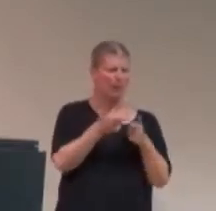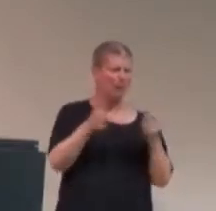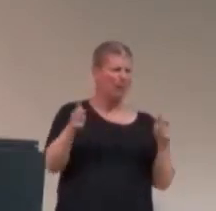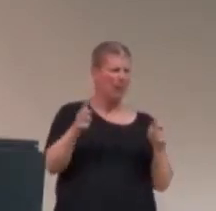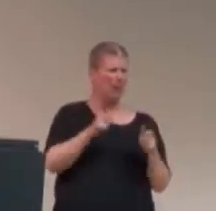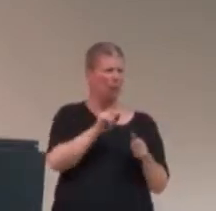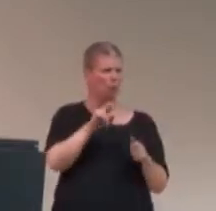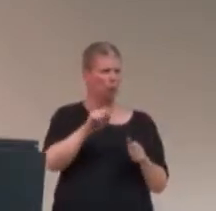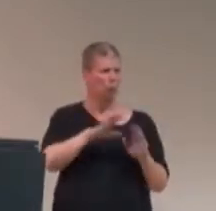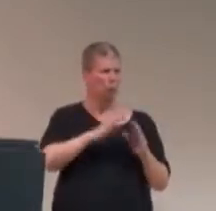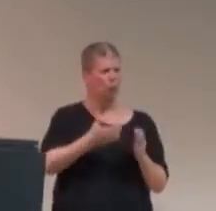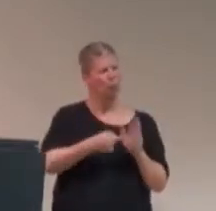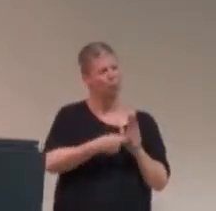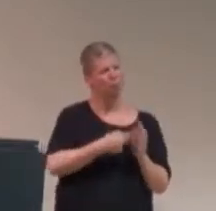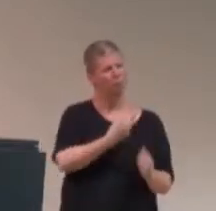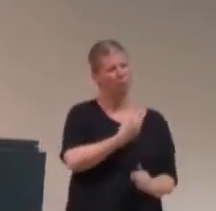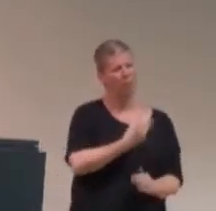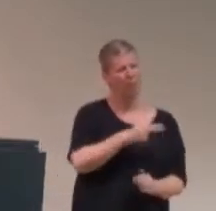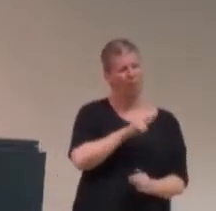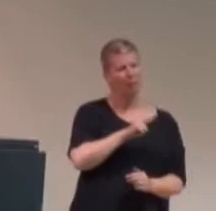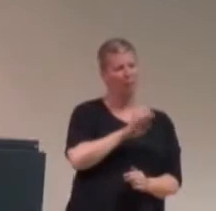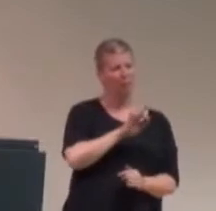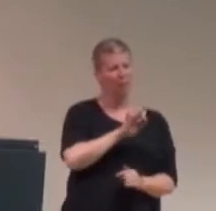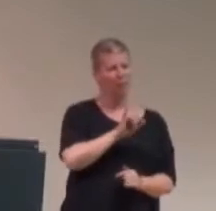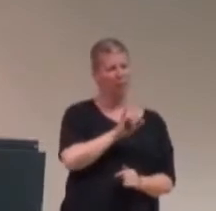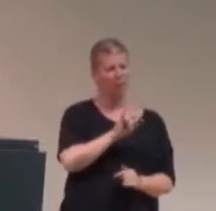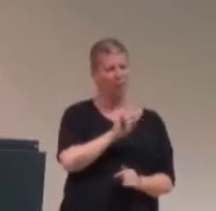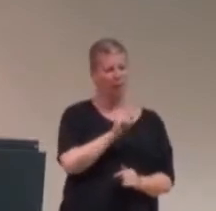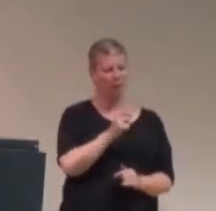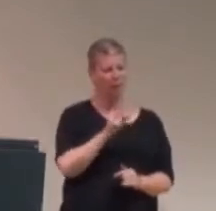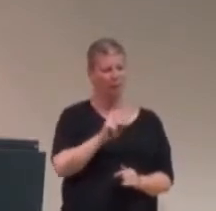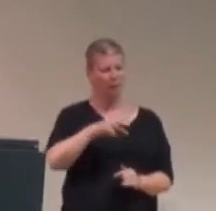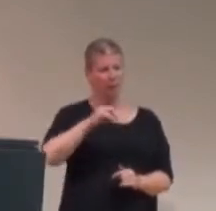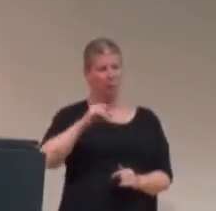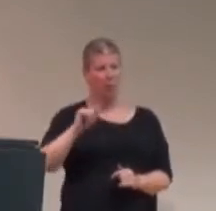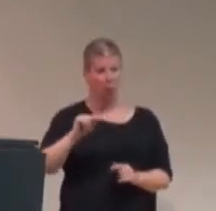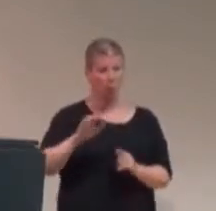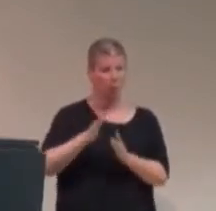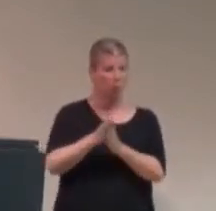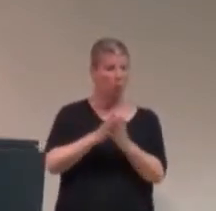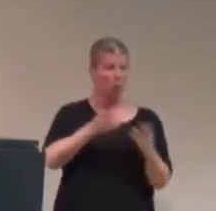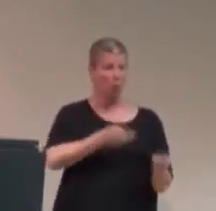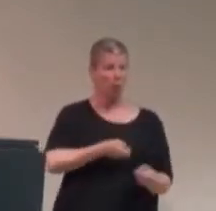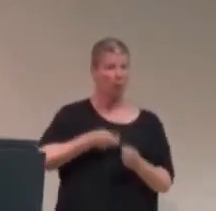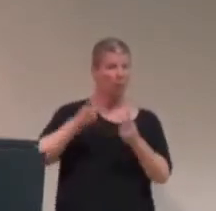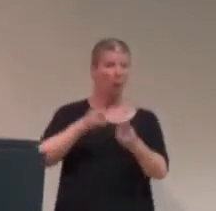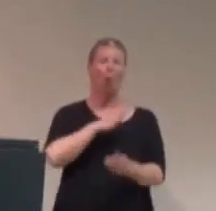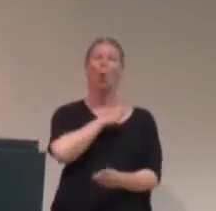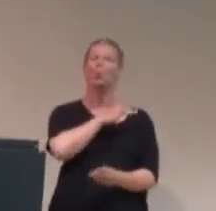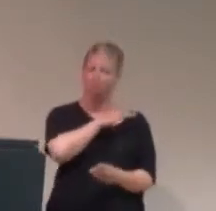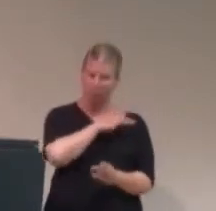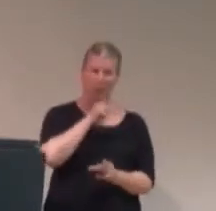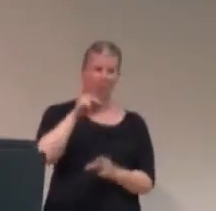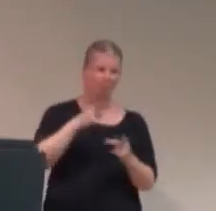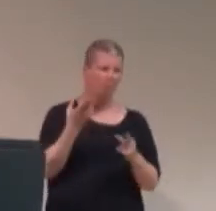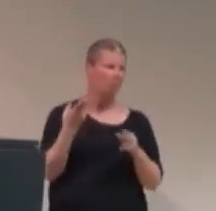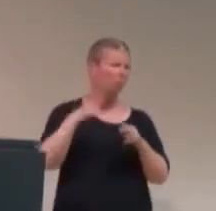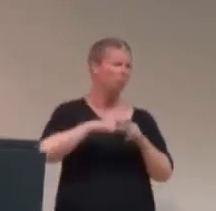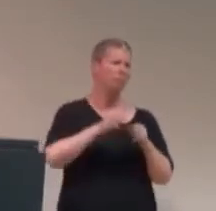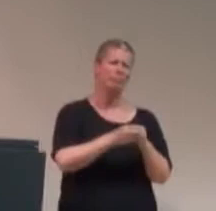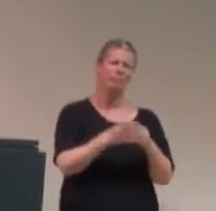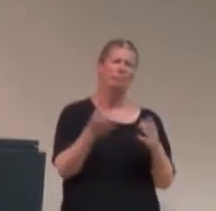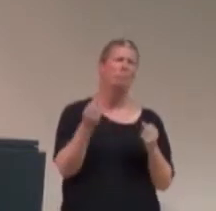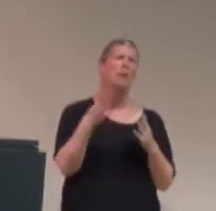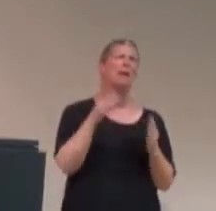as the Huffington Post, to just randomly post about your content. That works really well, too. And that will direct